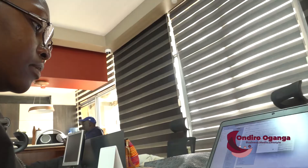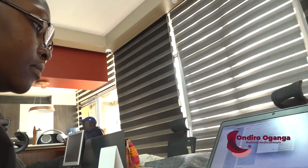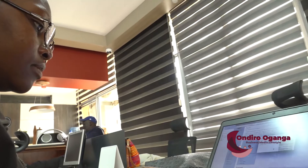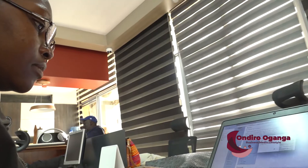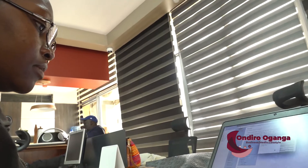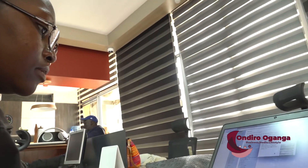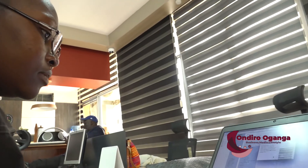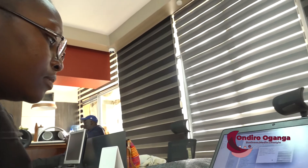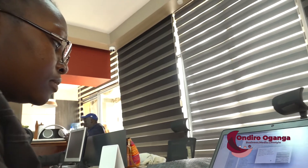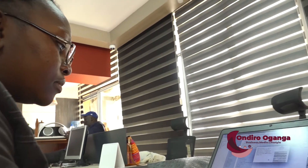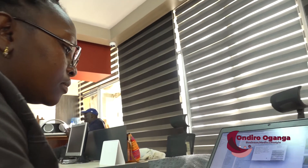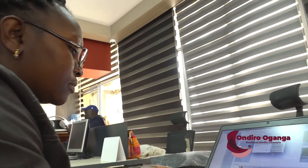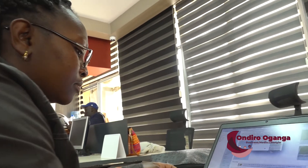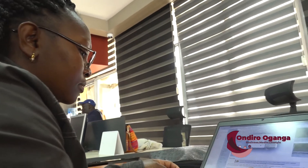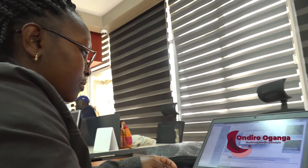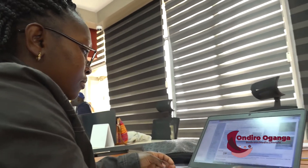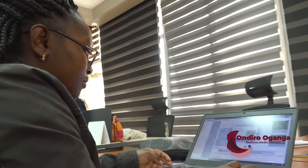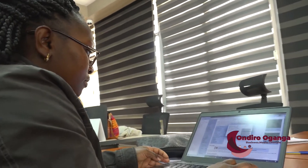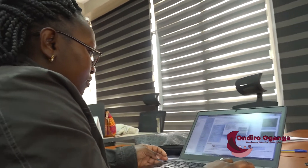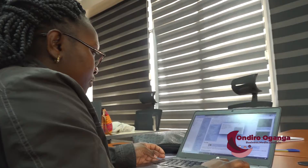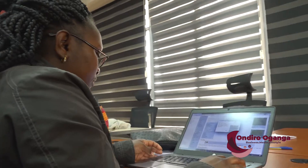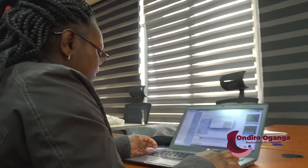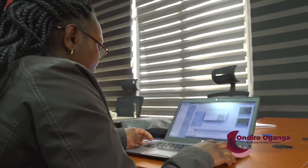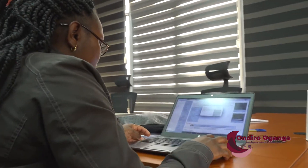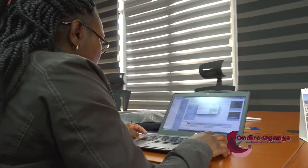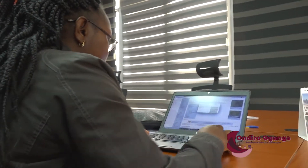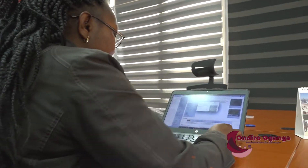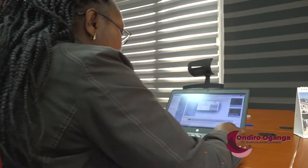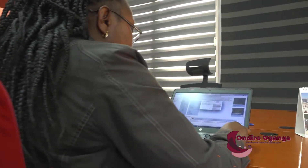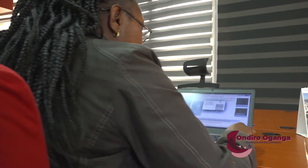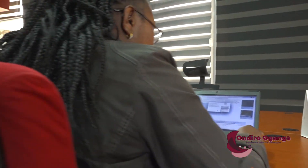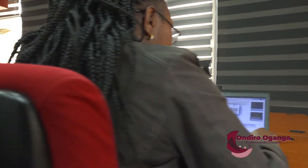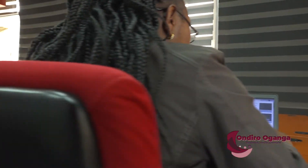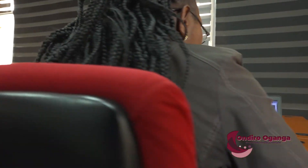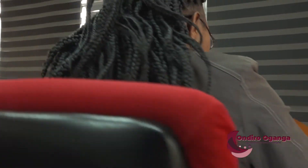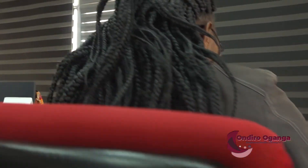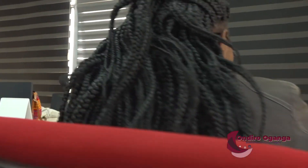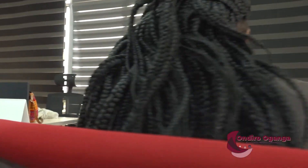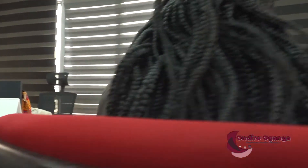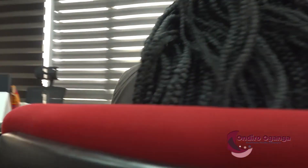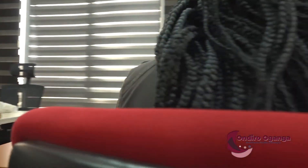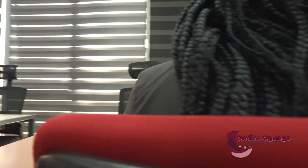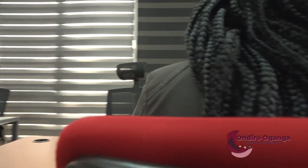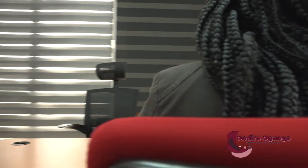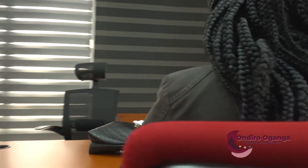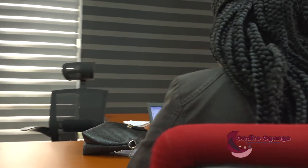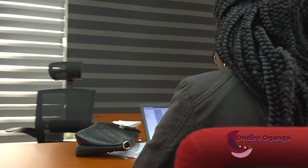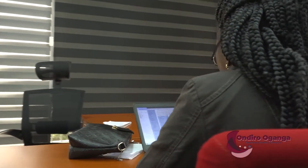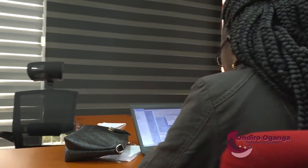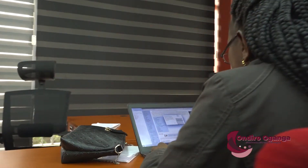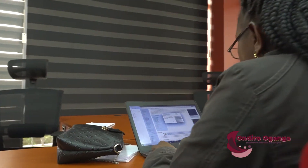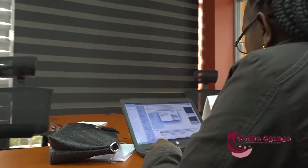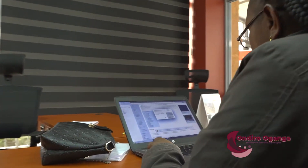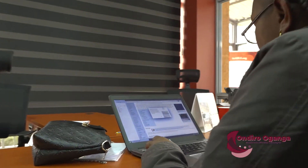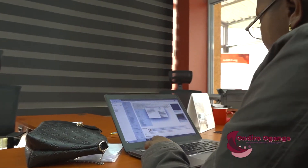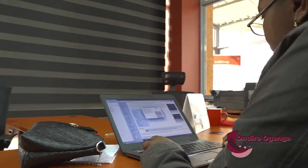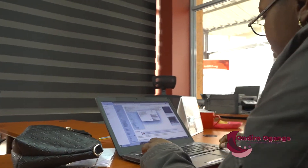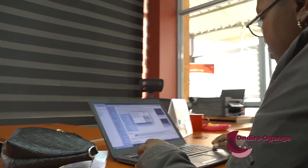the time, the hearing people, when they are done with their studies, they can easily access jobs. But me, as a deaf person, it becomes hard. So there's